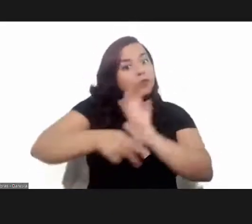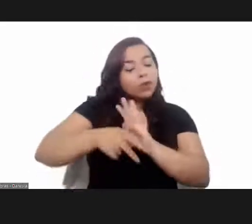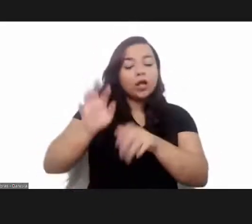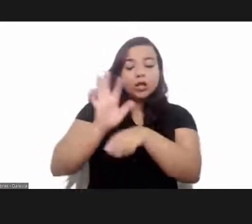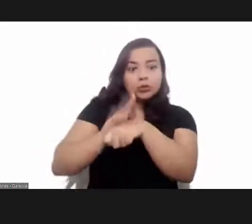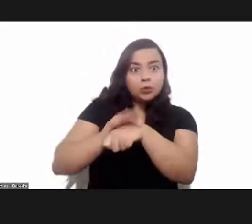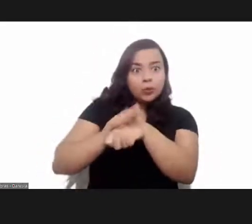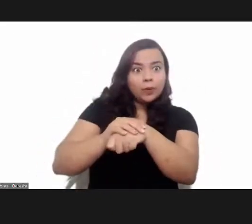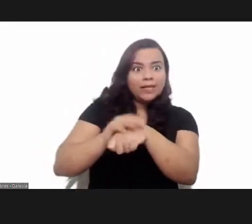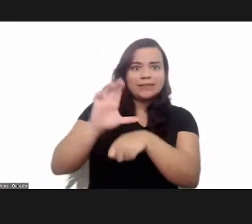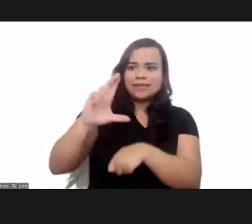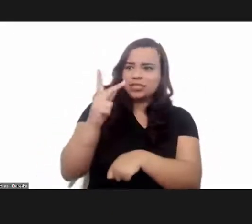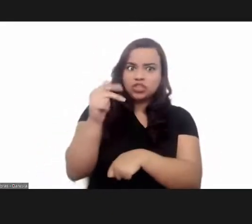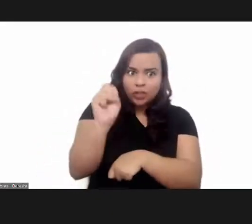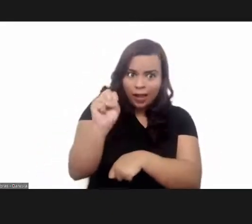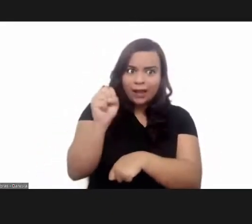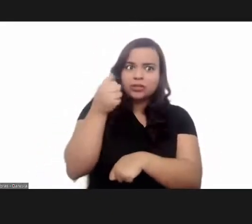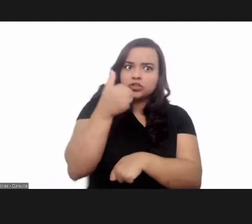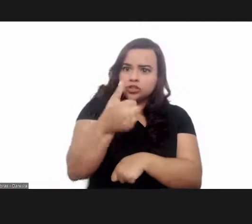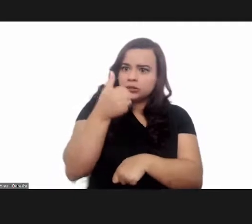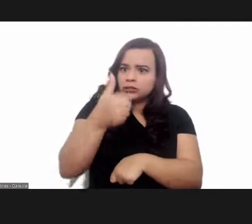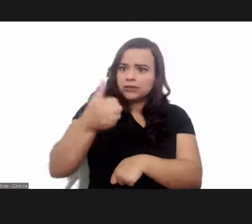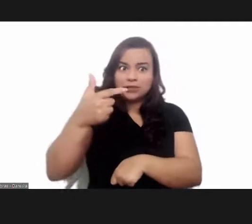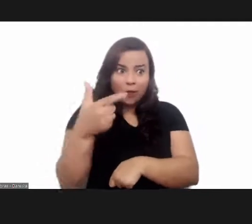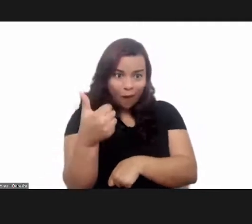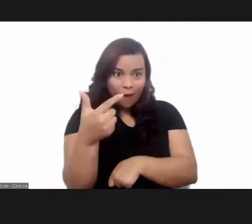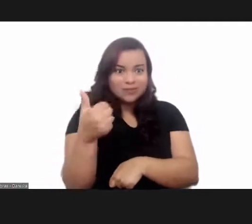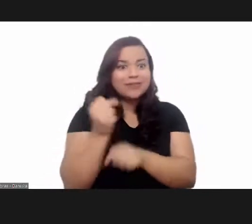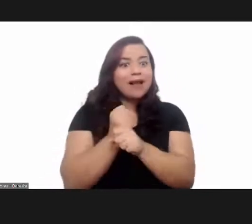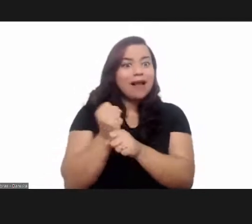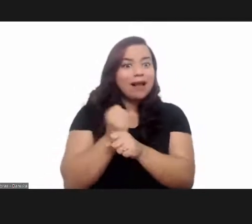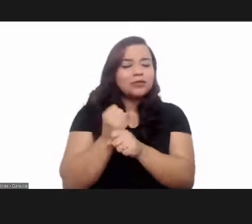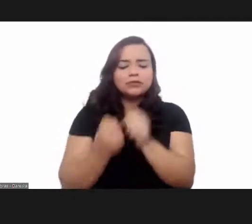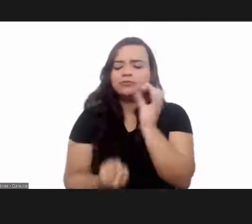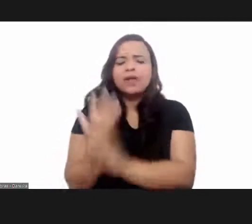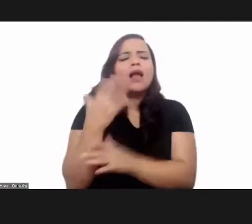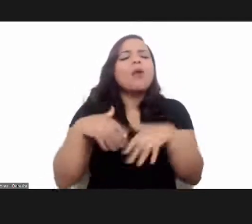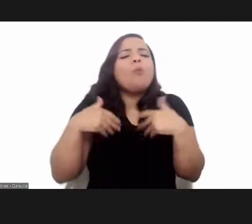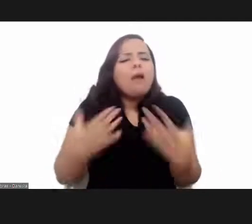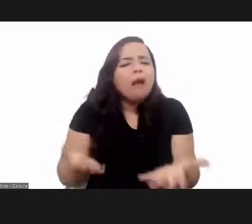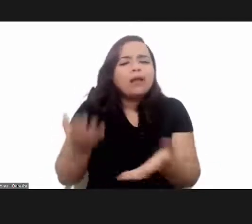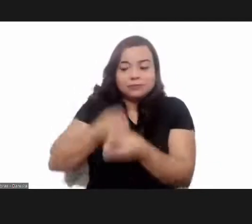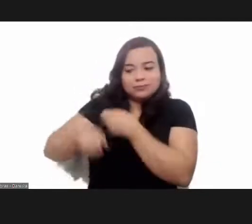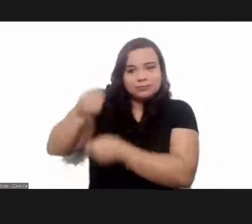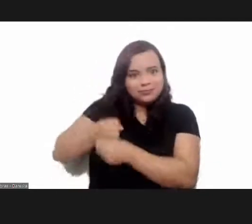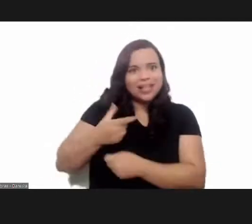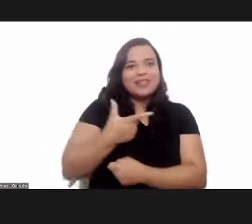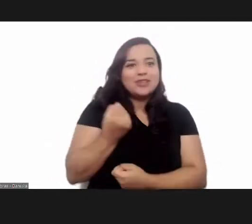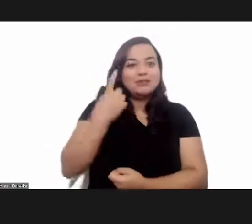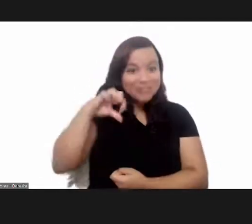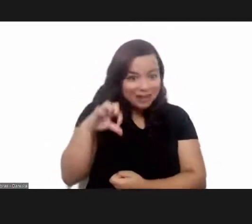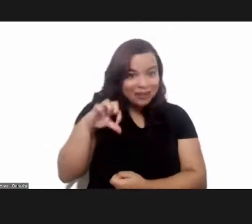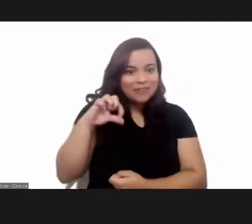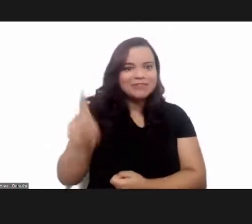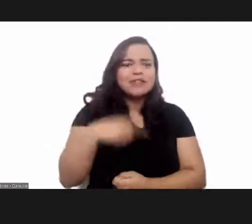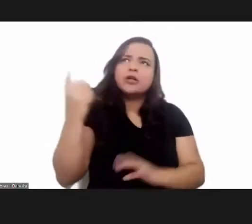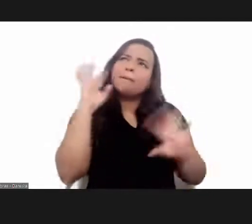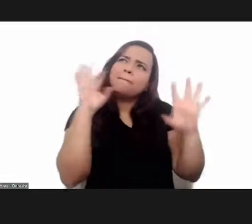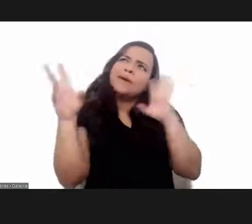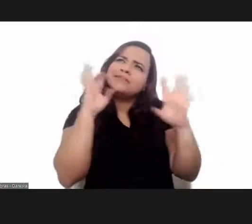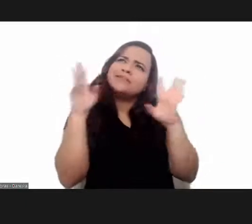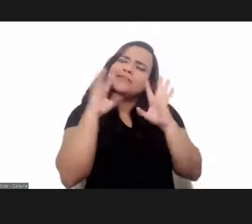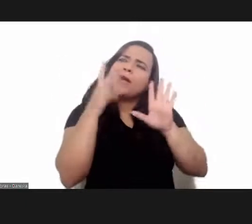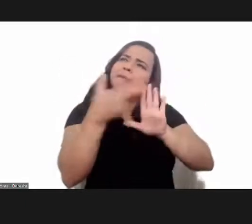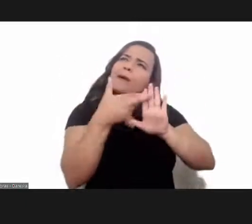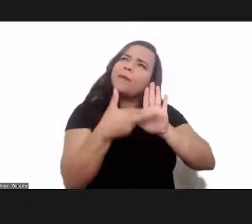the Chagas disease, 120 years, was born in 2019, at the exact time when we were establishing the roadmap